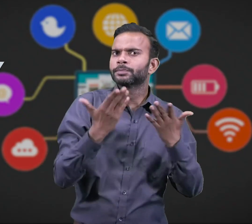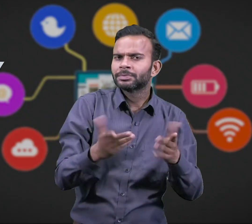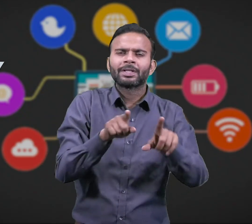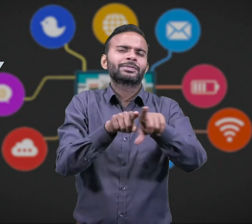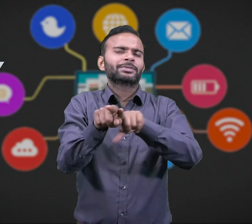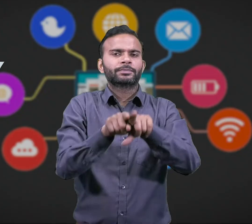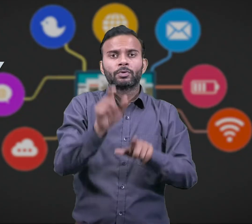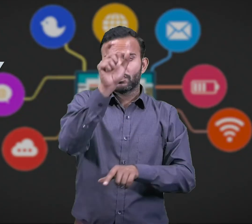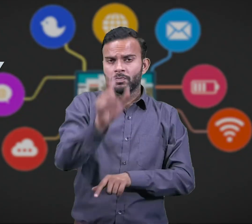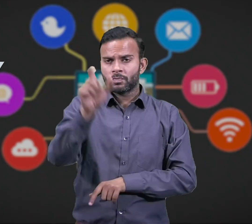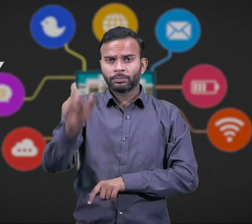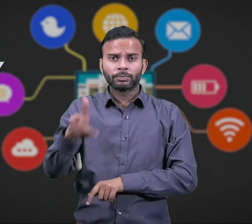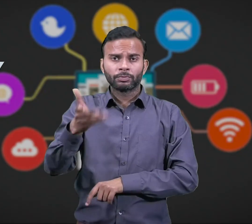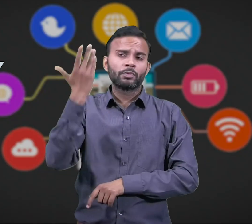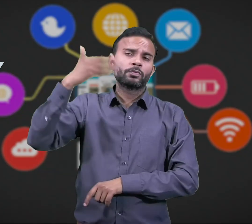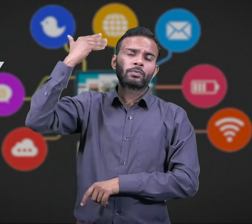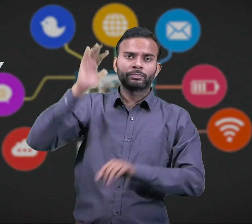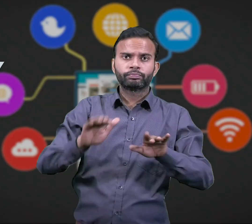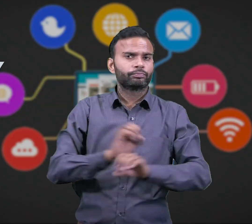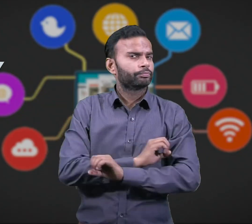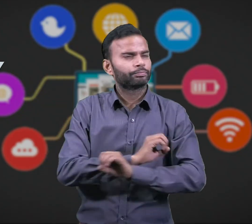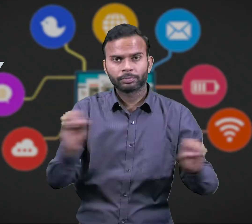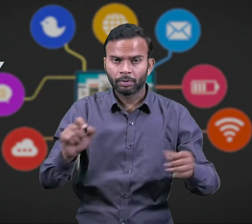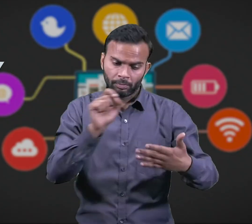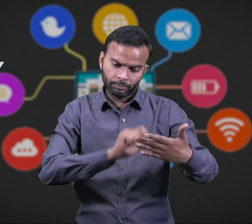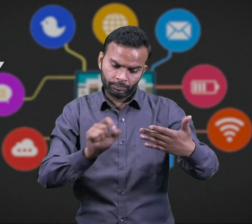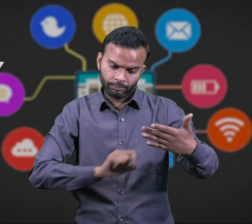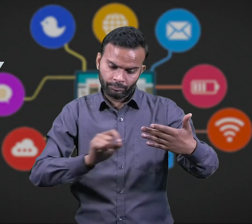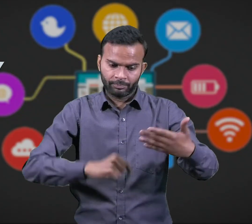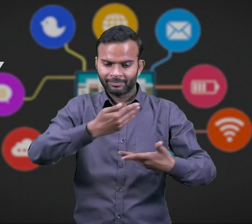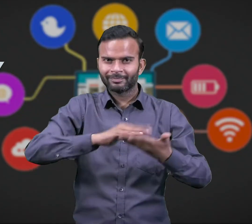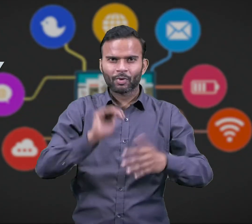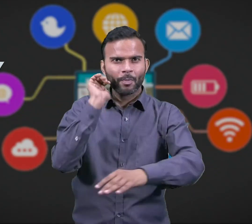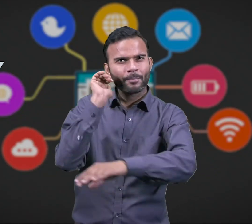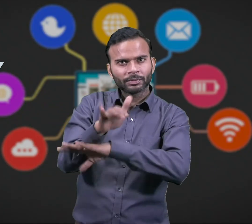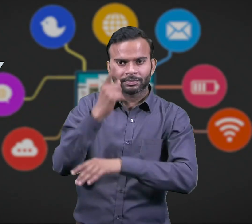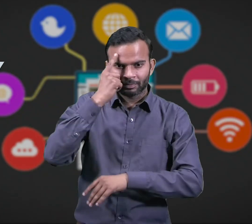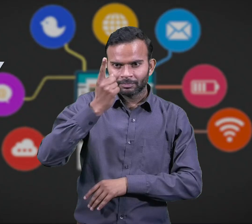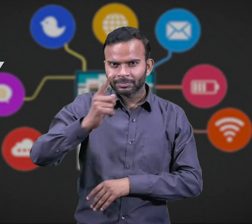In earlier times, people used to write letters for communication with each other.